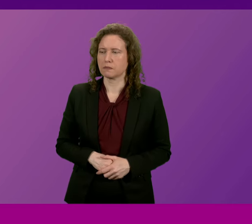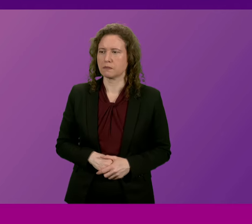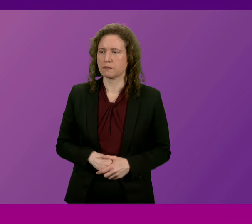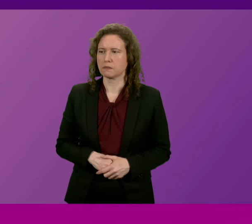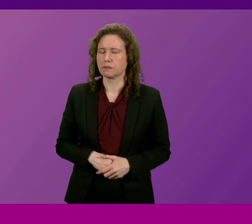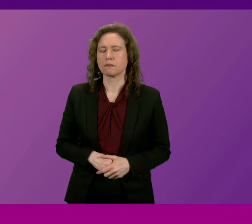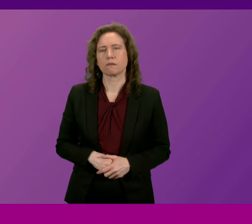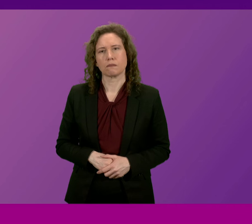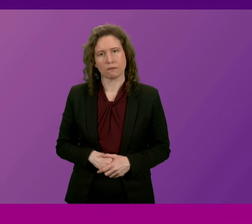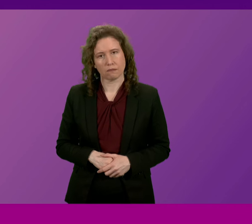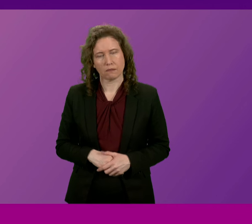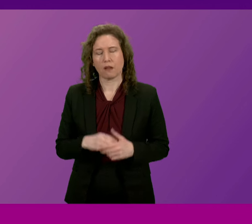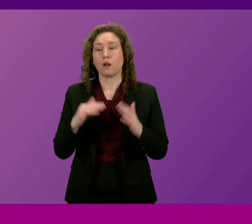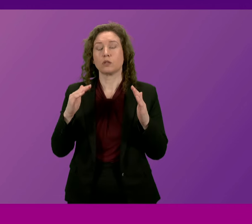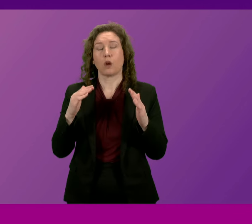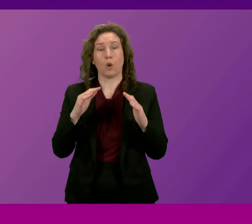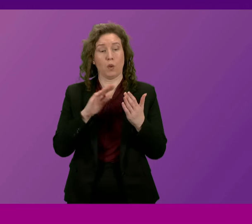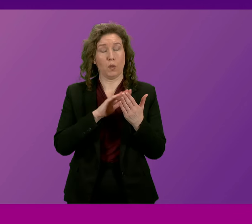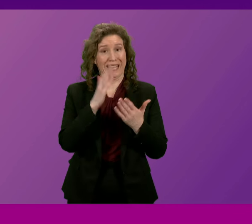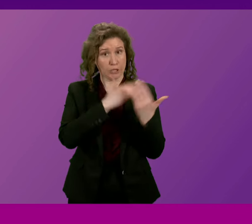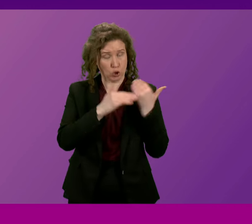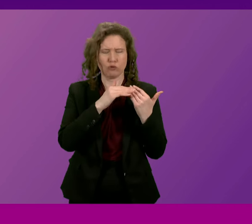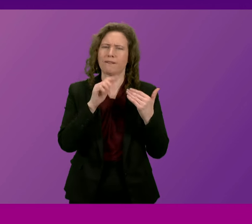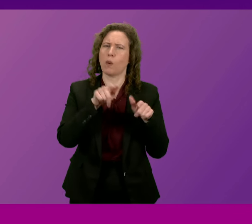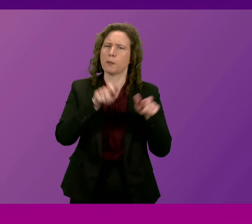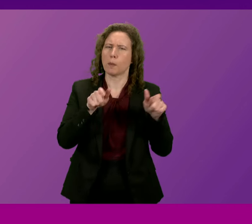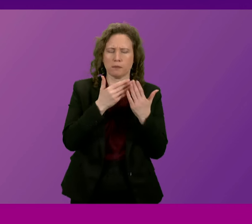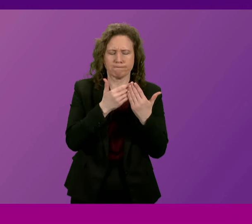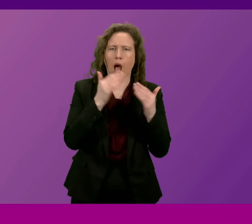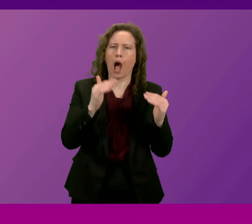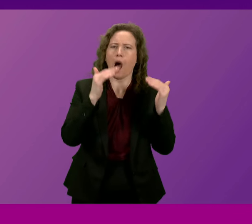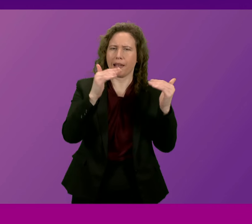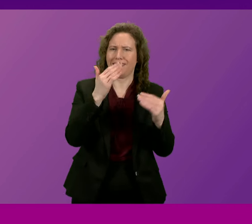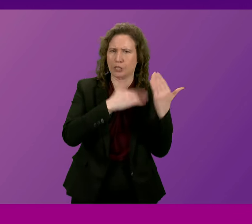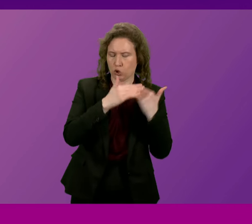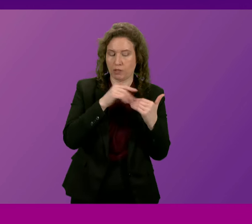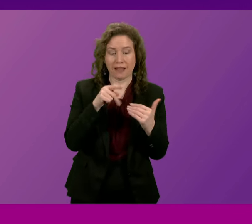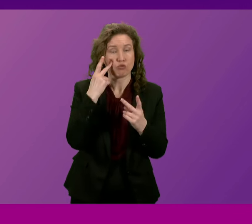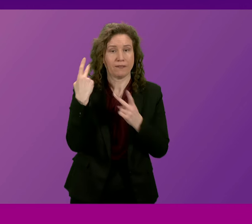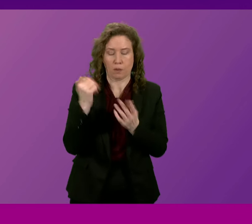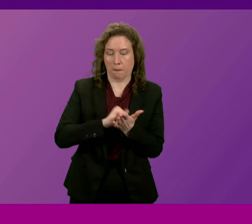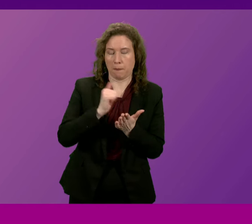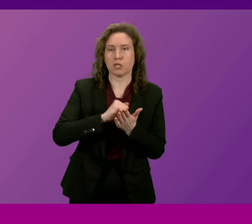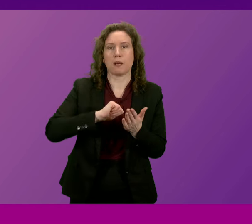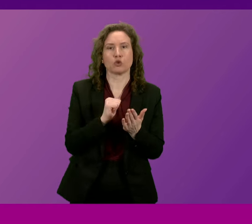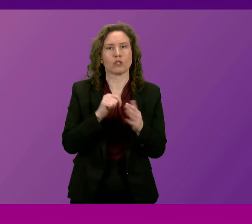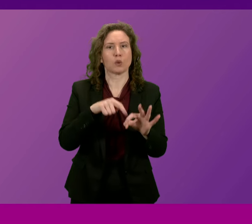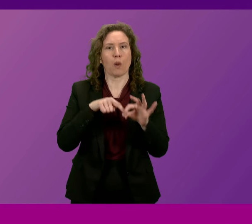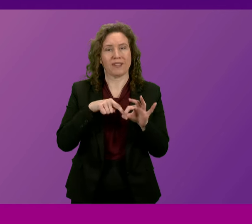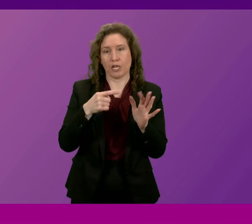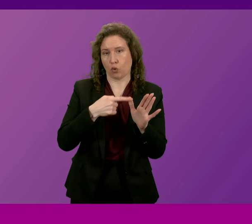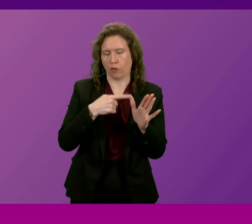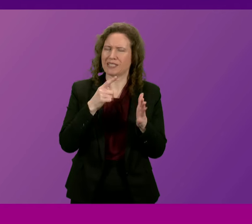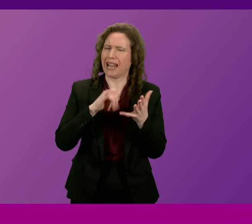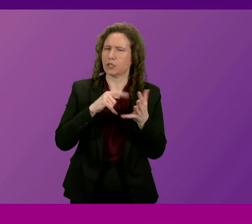On the question of higher history, the review was published by the Scottish Qualifications Authority. The report was